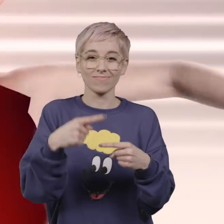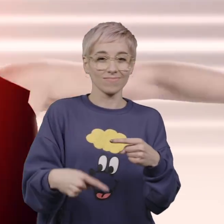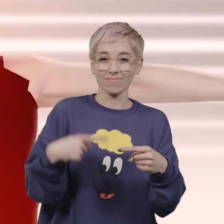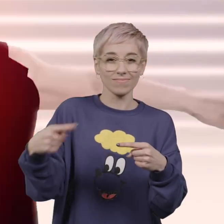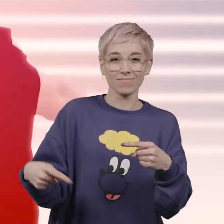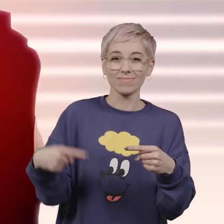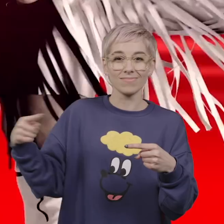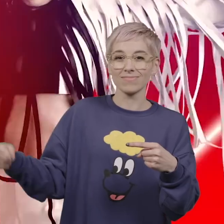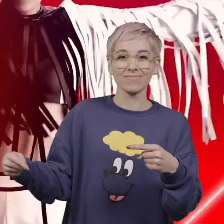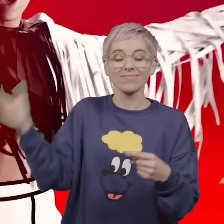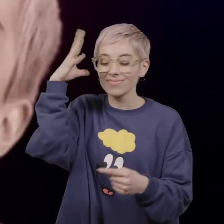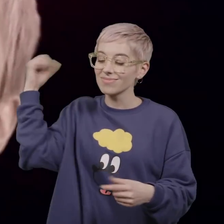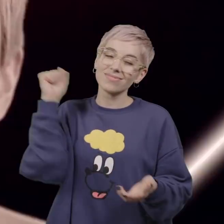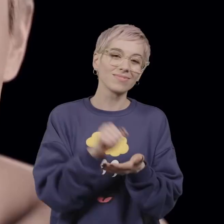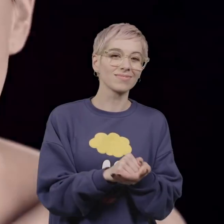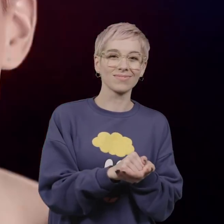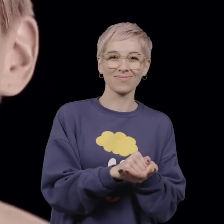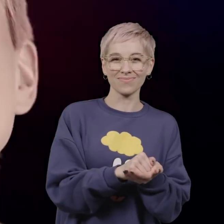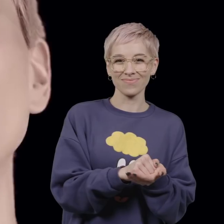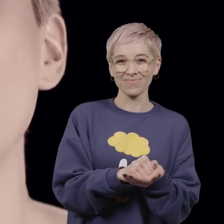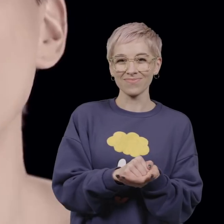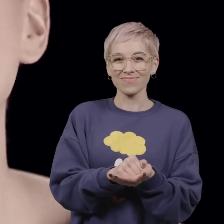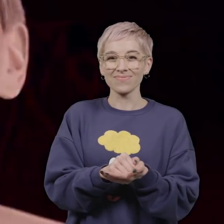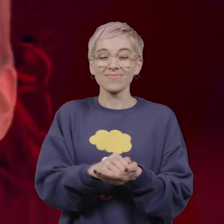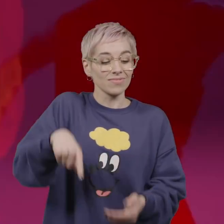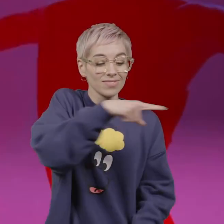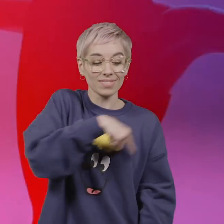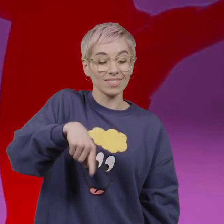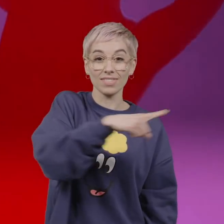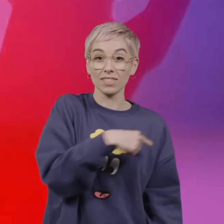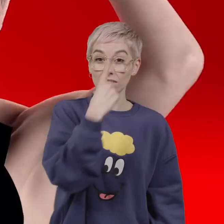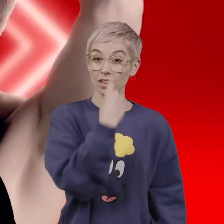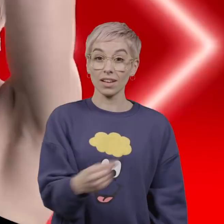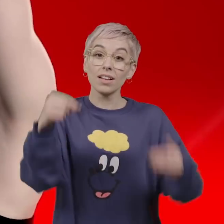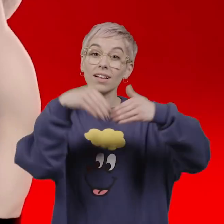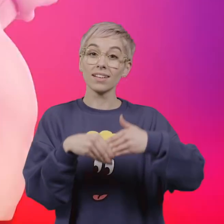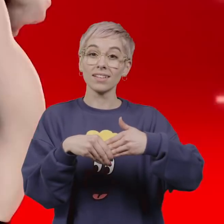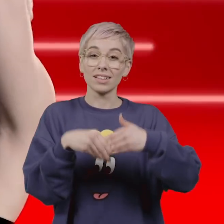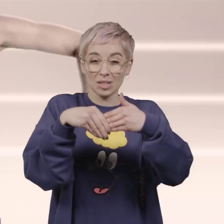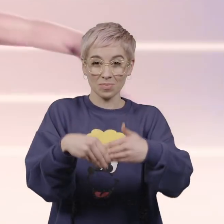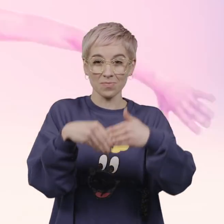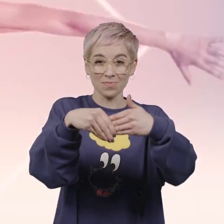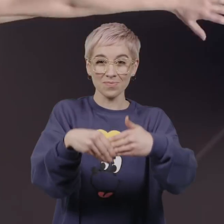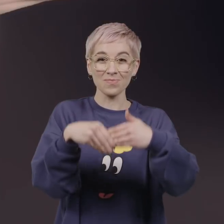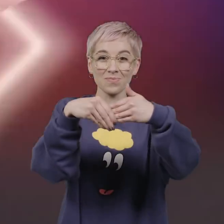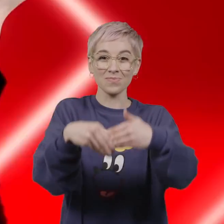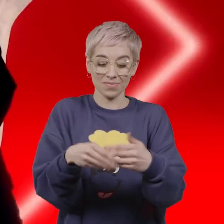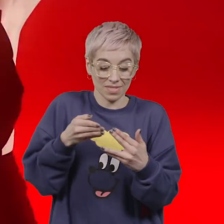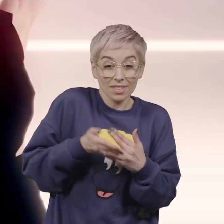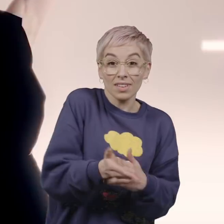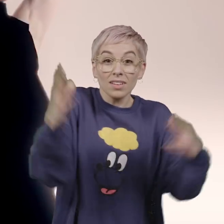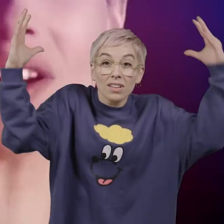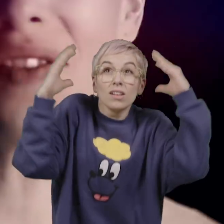Forever remember We can hold our hands together